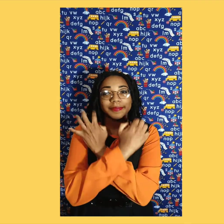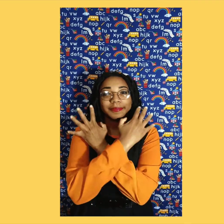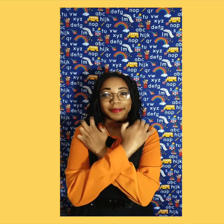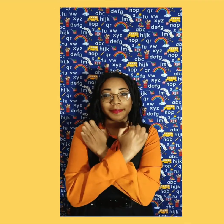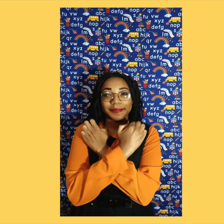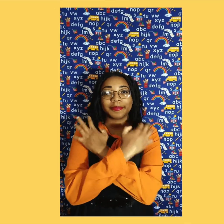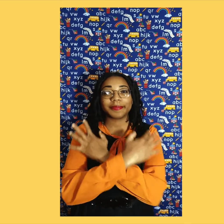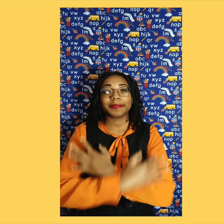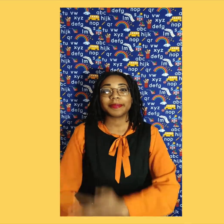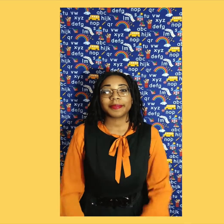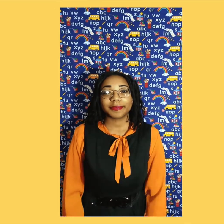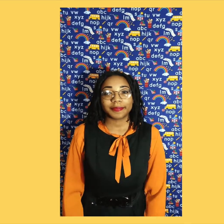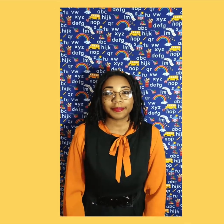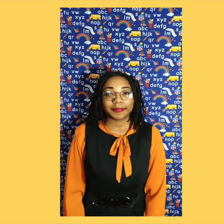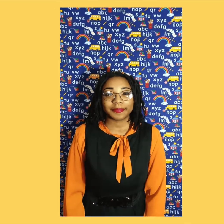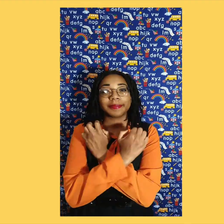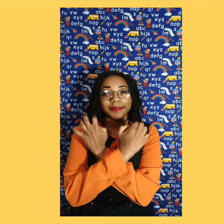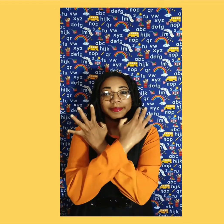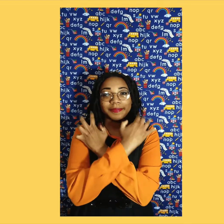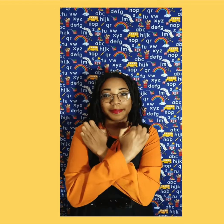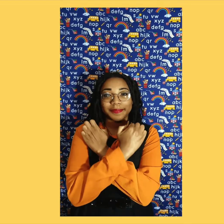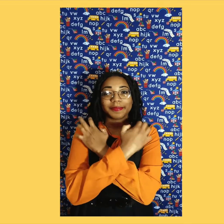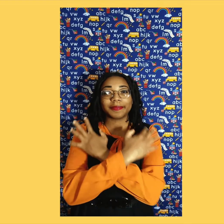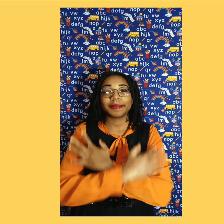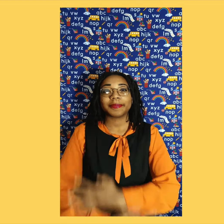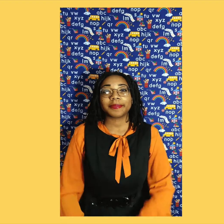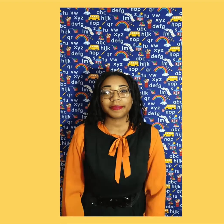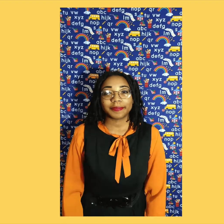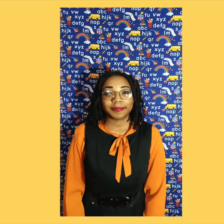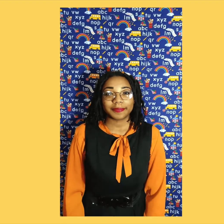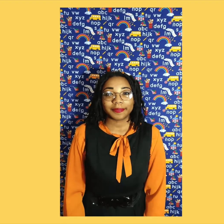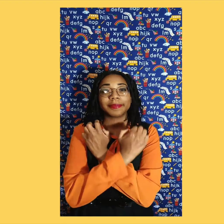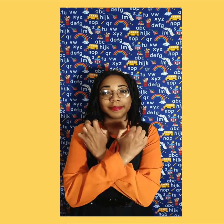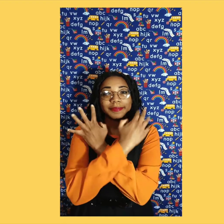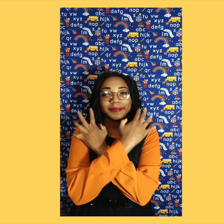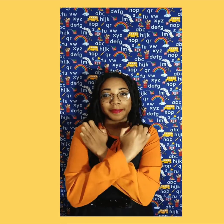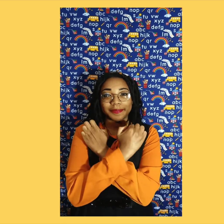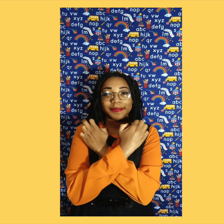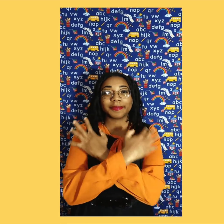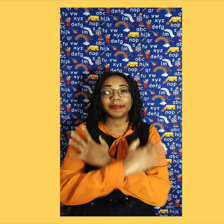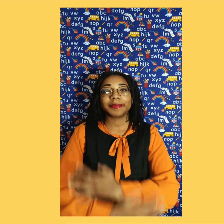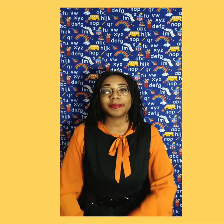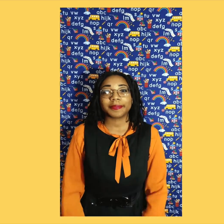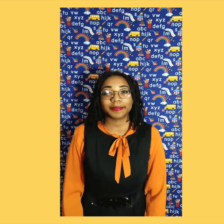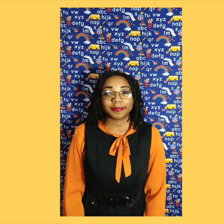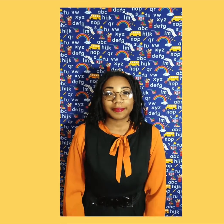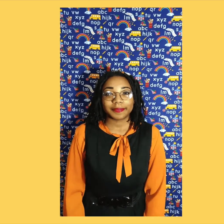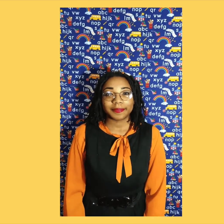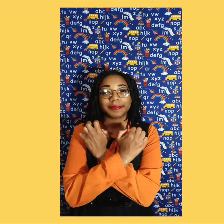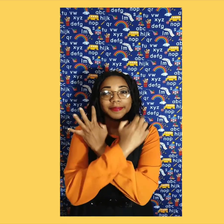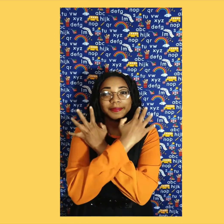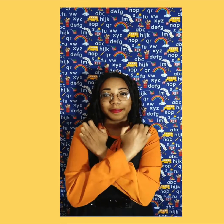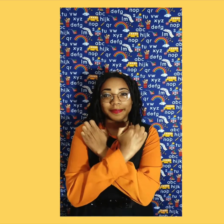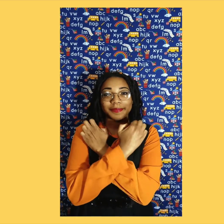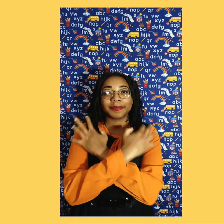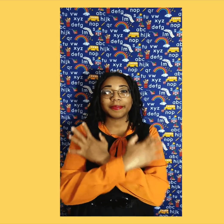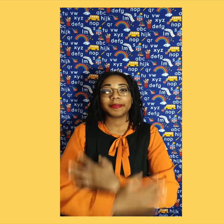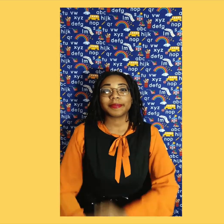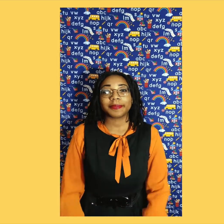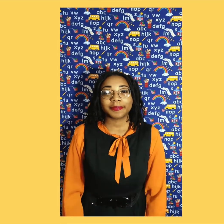arms over your chest. Then make your hands into claws and claw your chest twice, just like Miss Amber is doing in the video. Can you